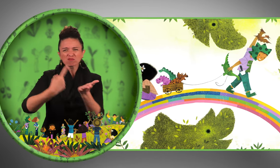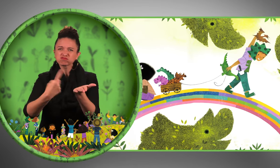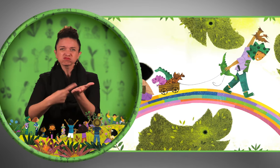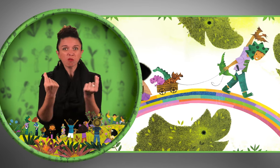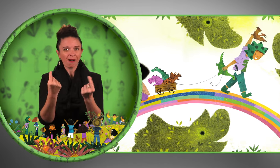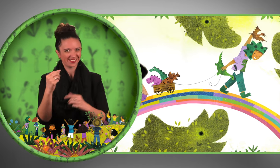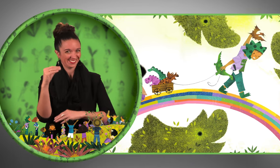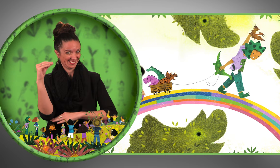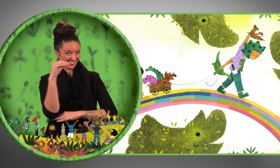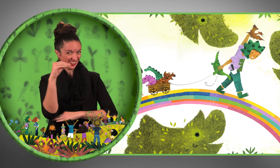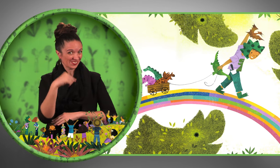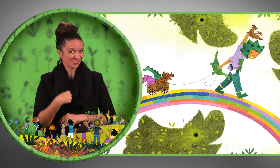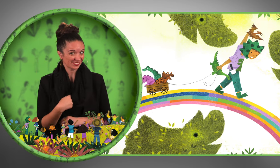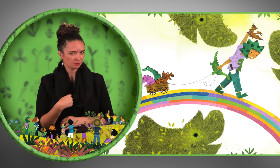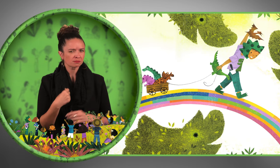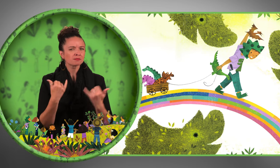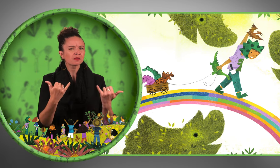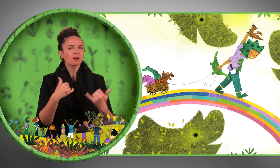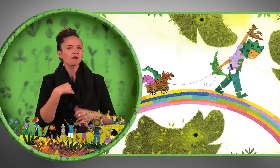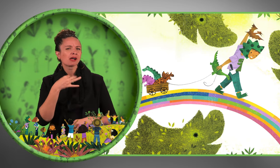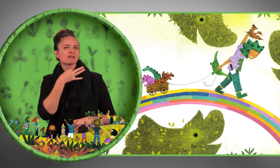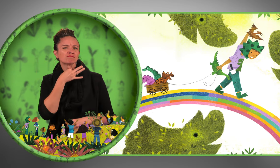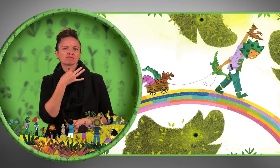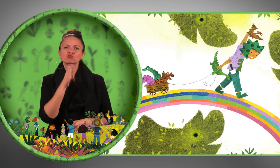What do you like to talk about?